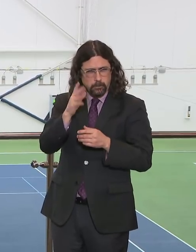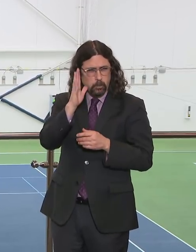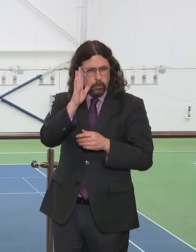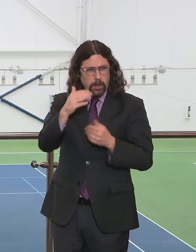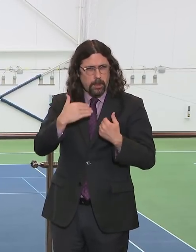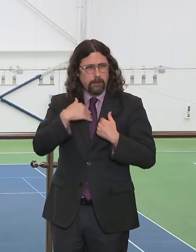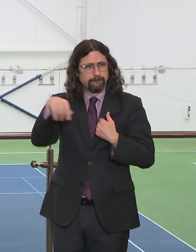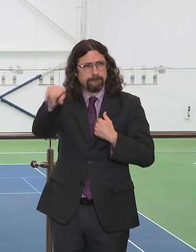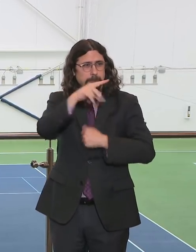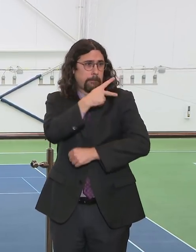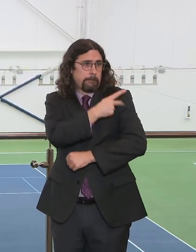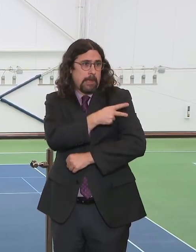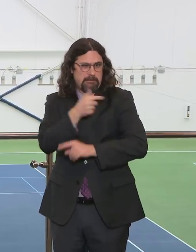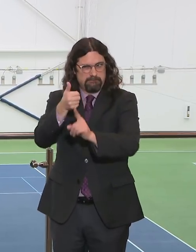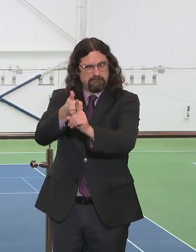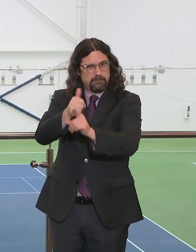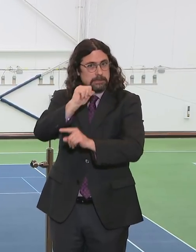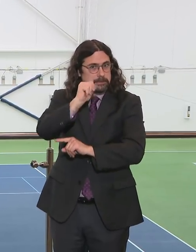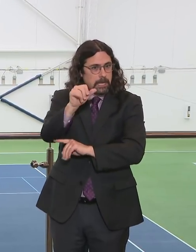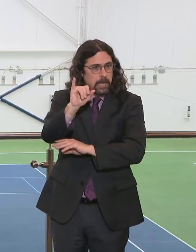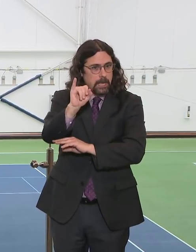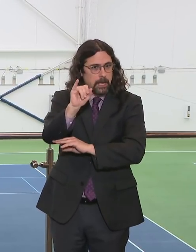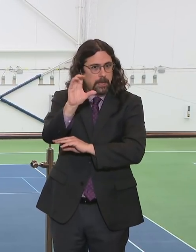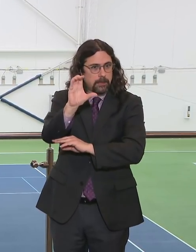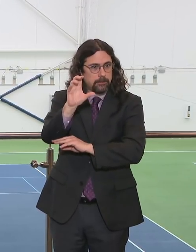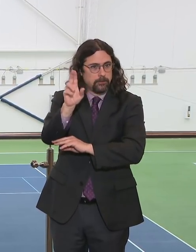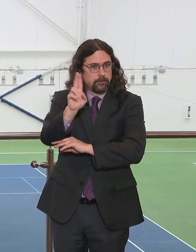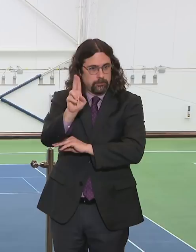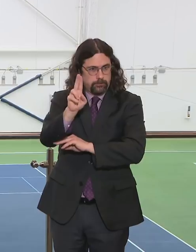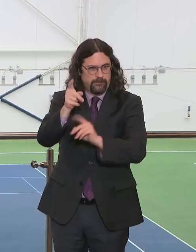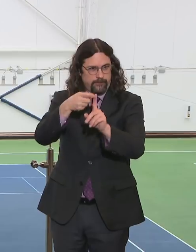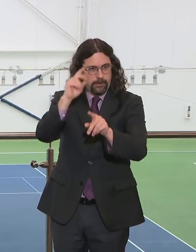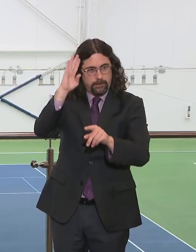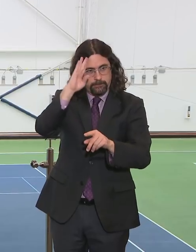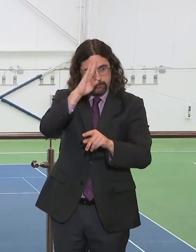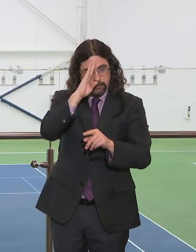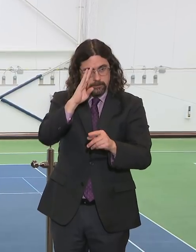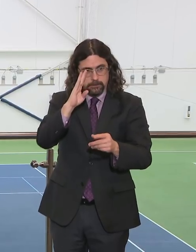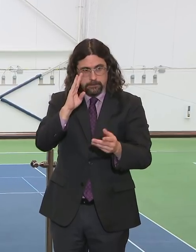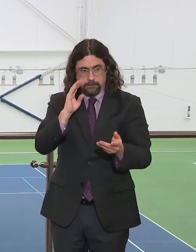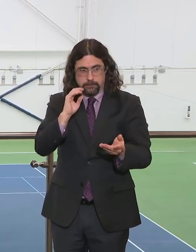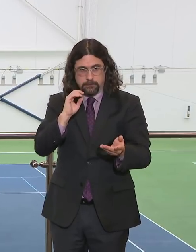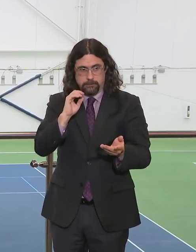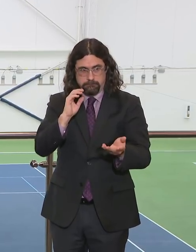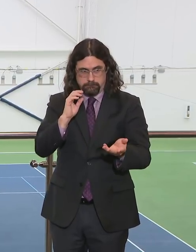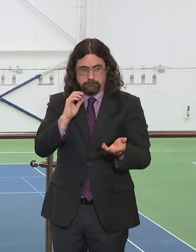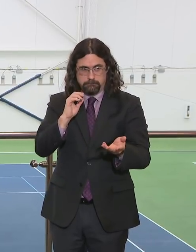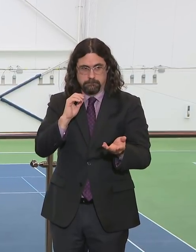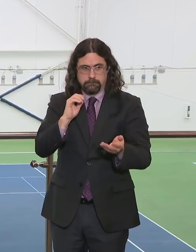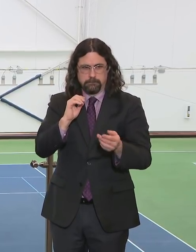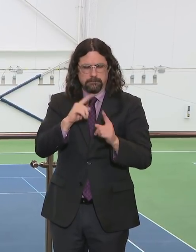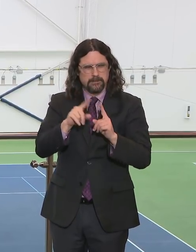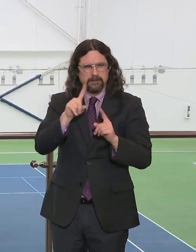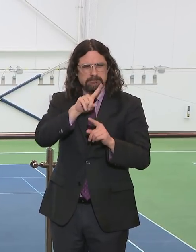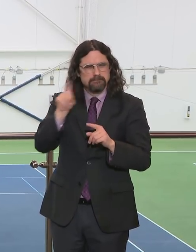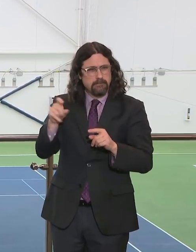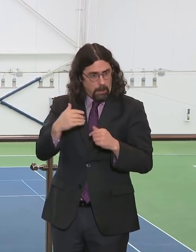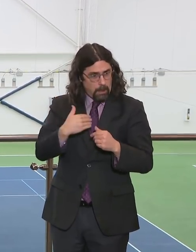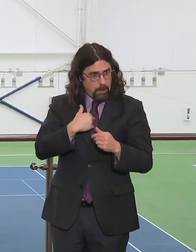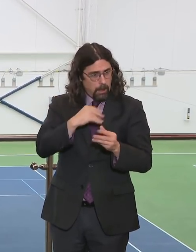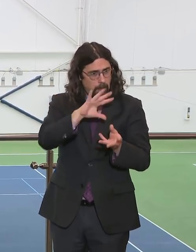in the city of, oh, this person goes to Mount Sinai, this person goes to the Javits, this person goes to the Comfort?